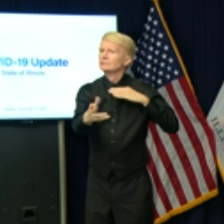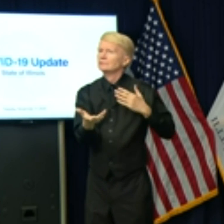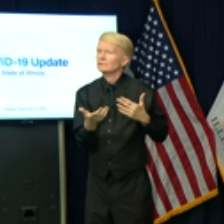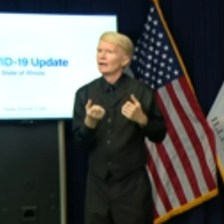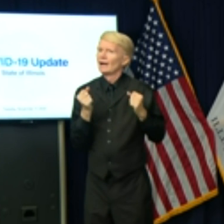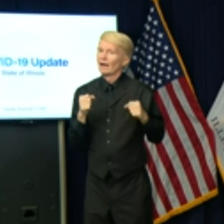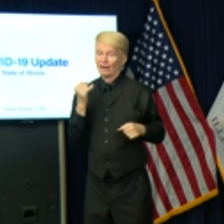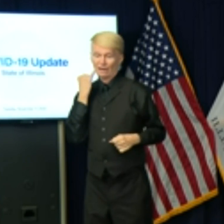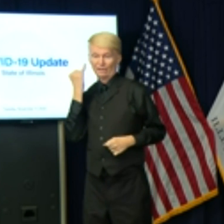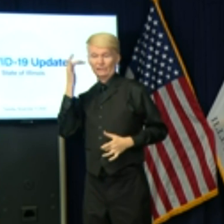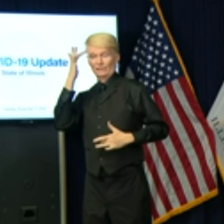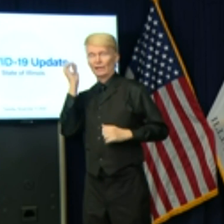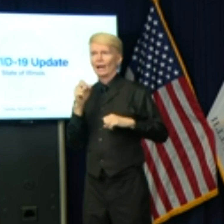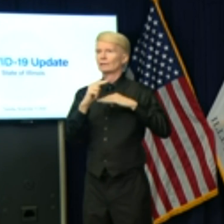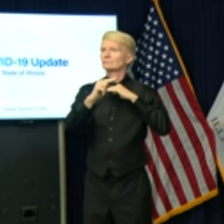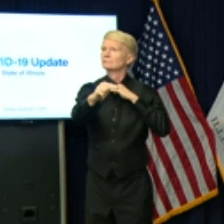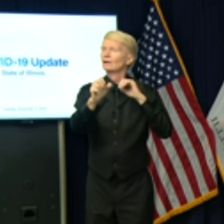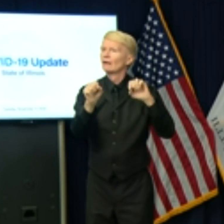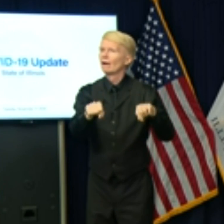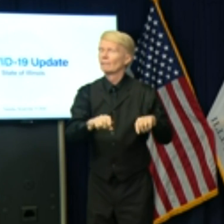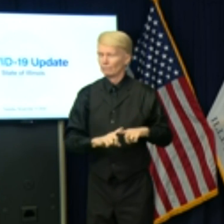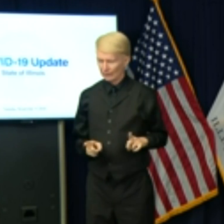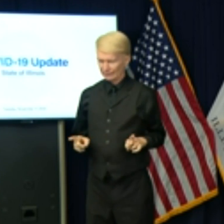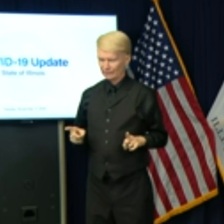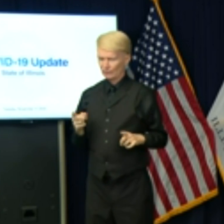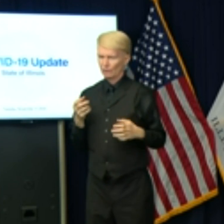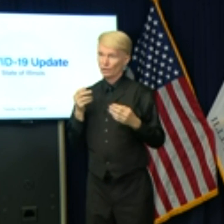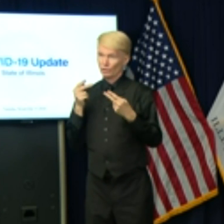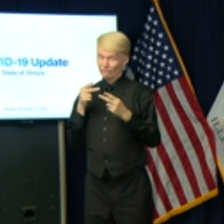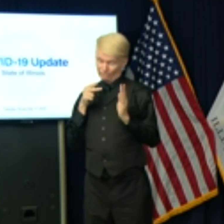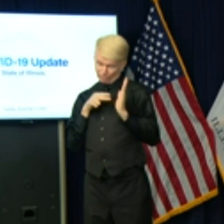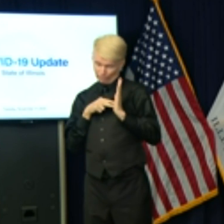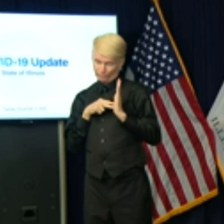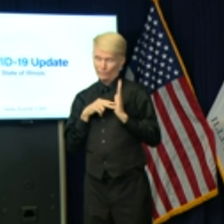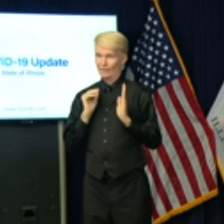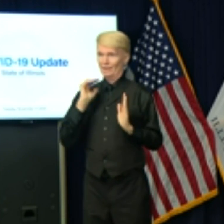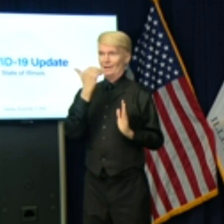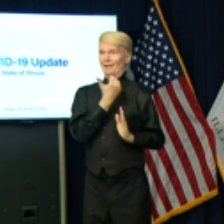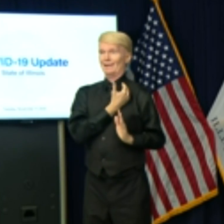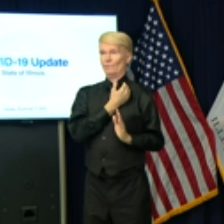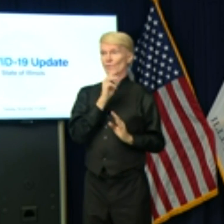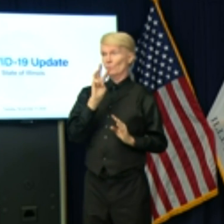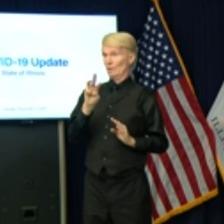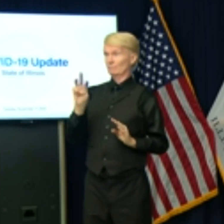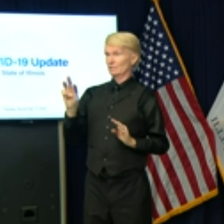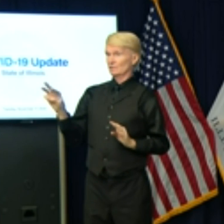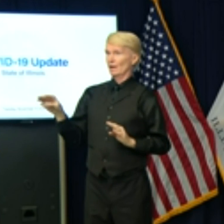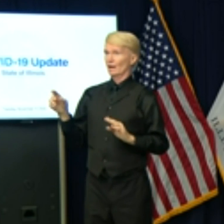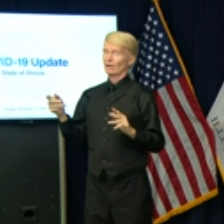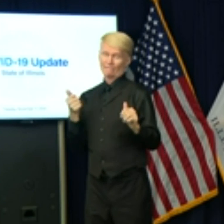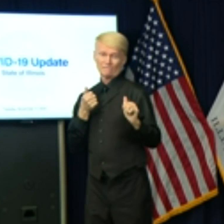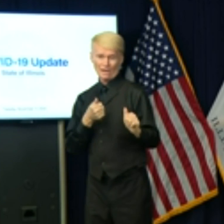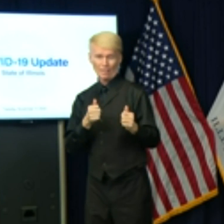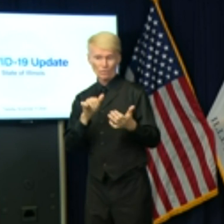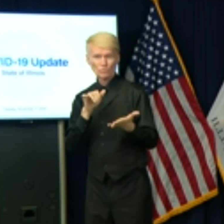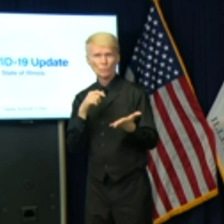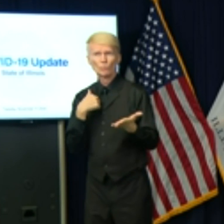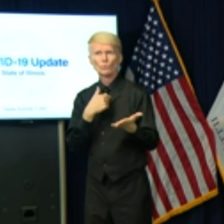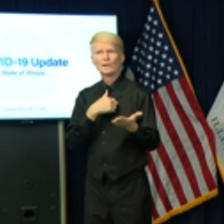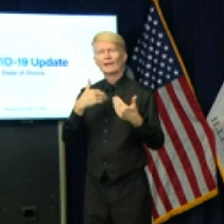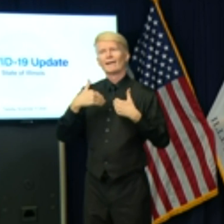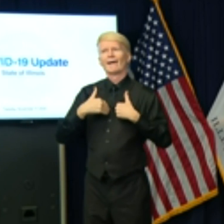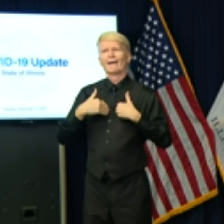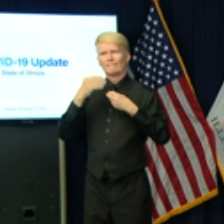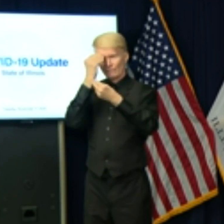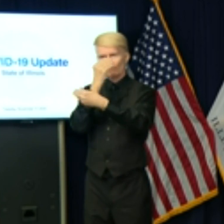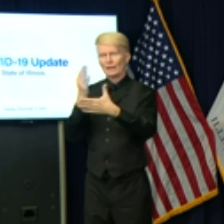metrics that people can follow along on our website if they have been careful to do that. We will continue to make that available as we transition